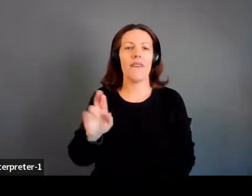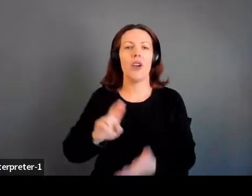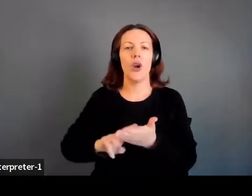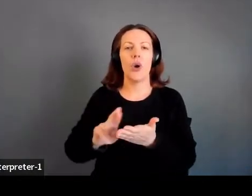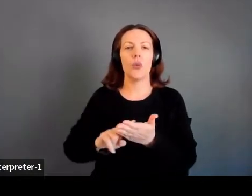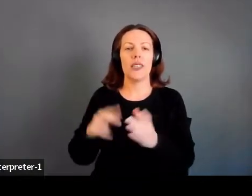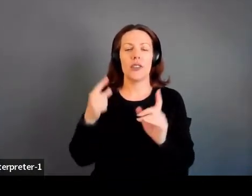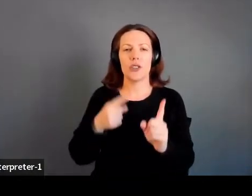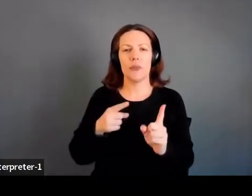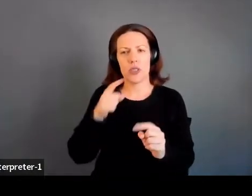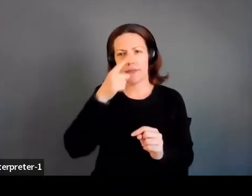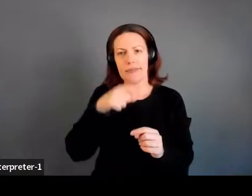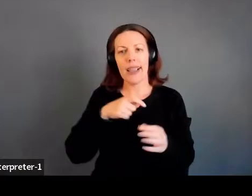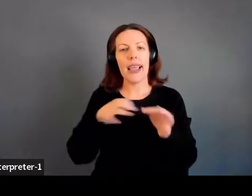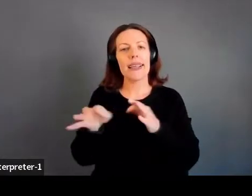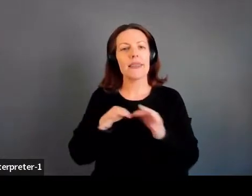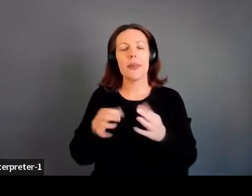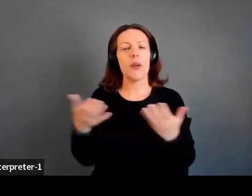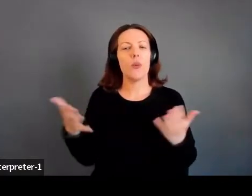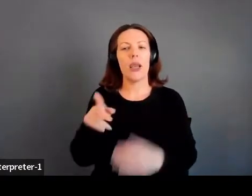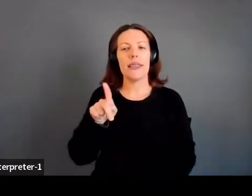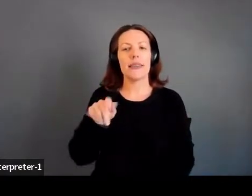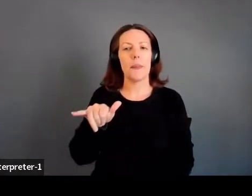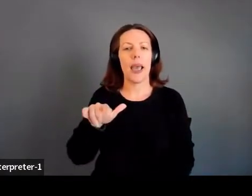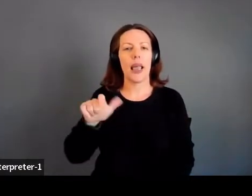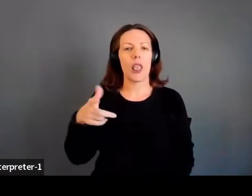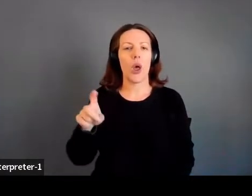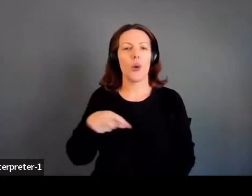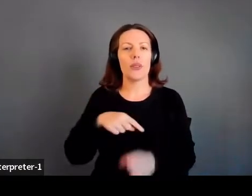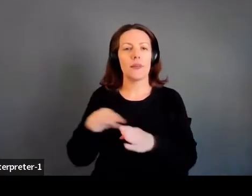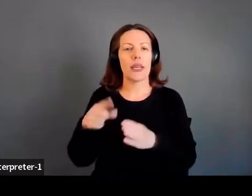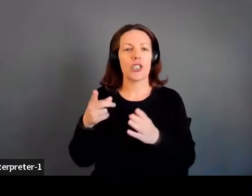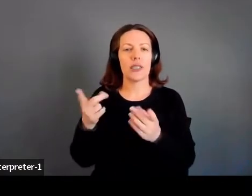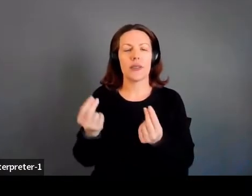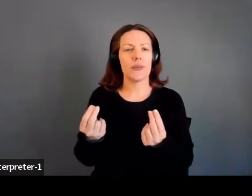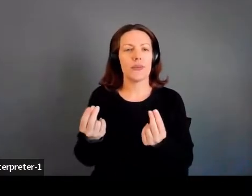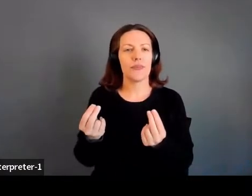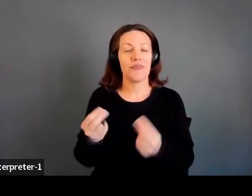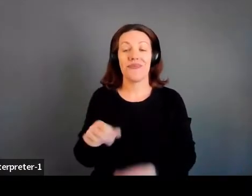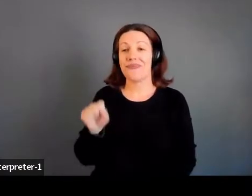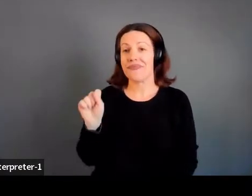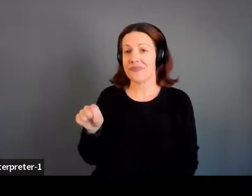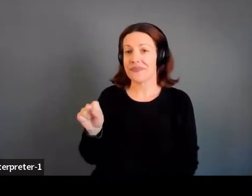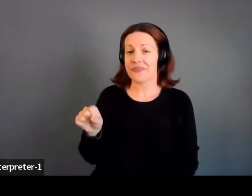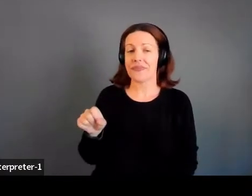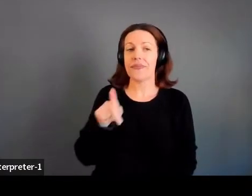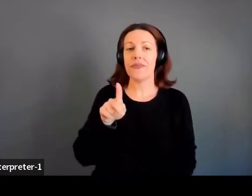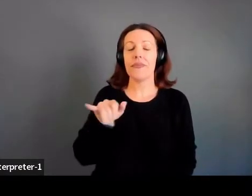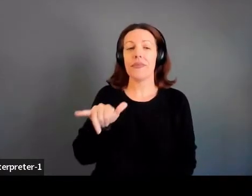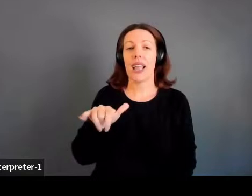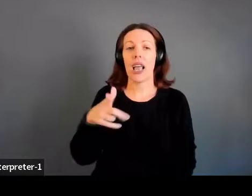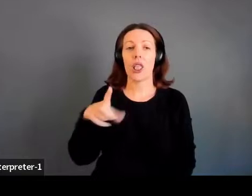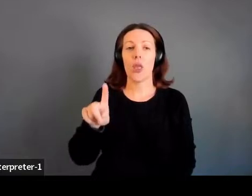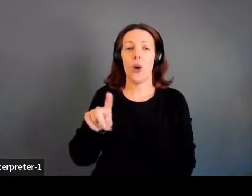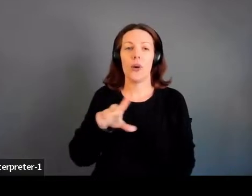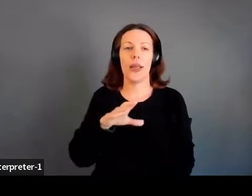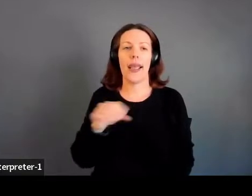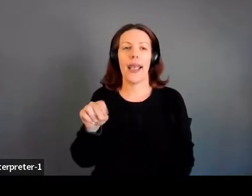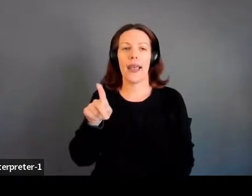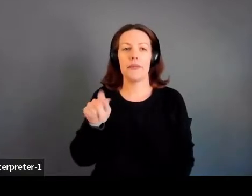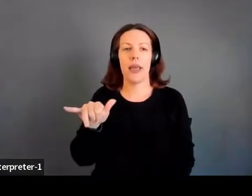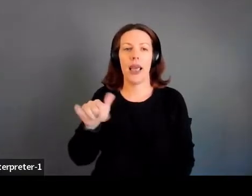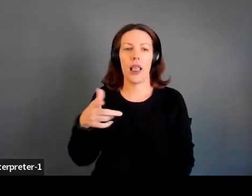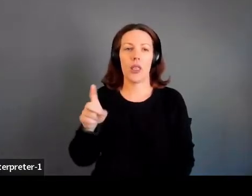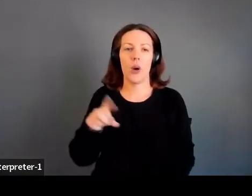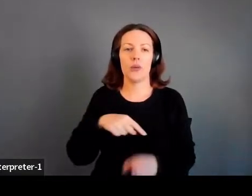can you explain to us what a payload specialist does? Absolutely. So the payload specialists and payloads generally refer to the